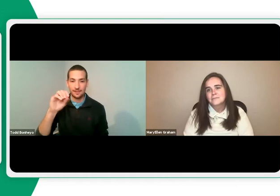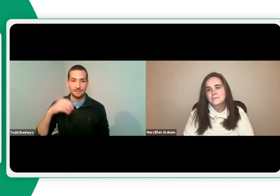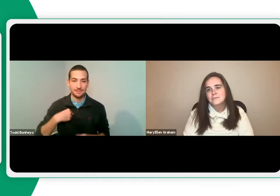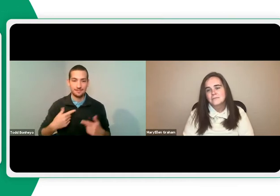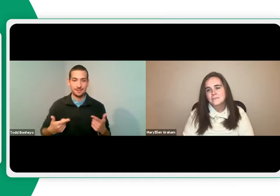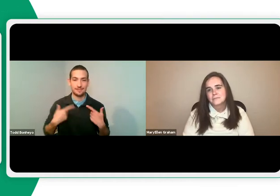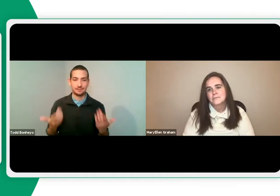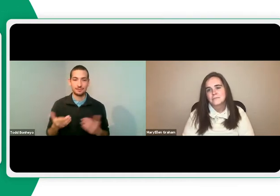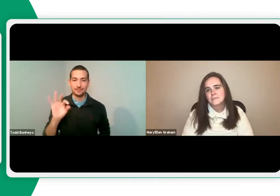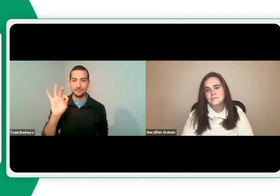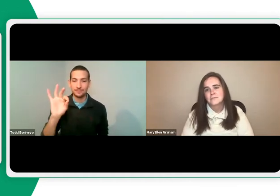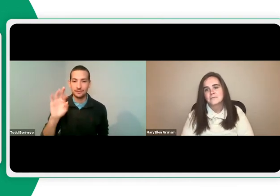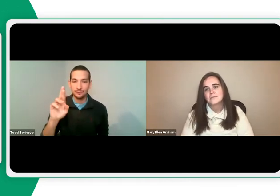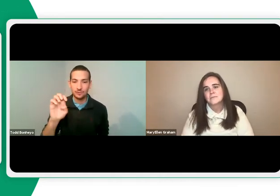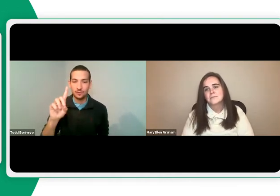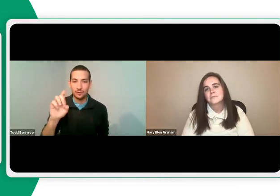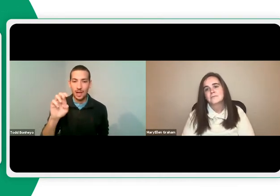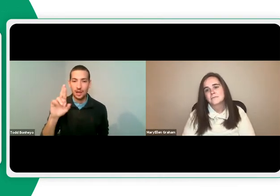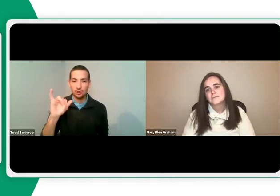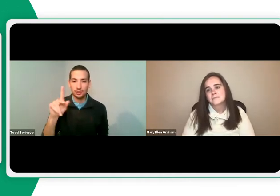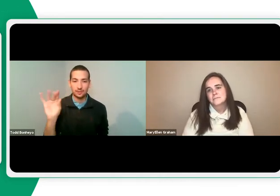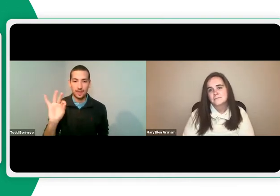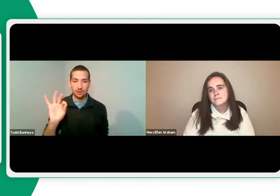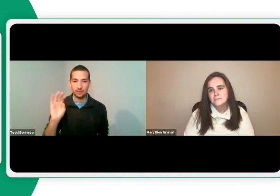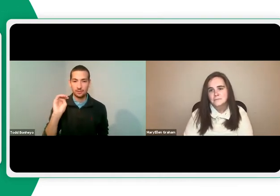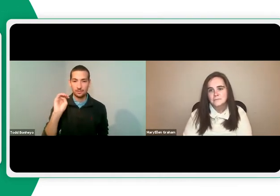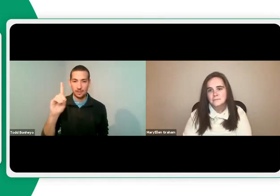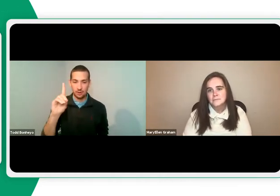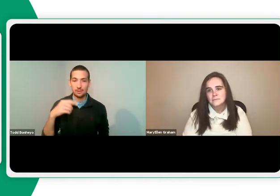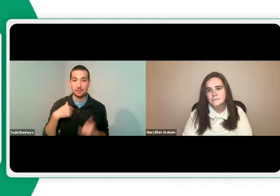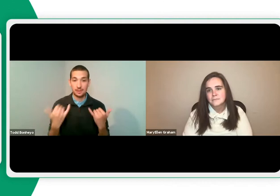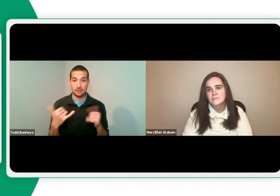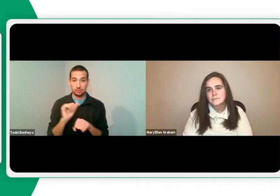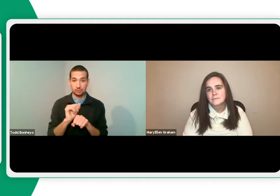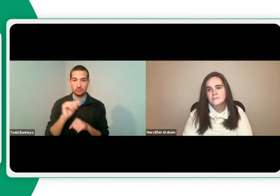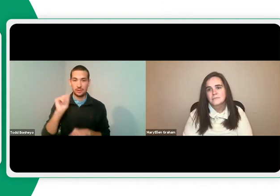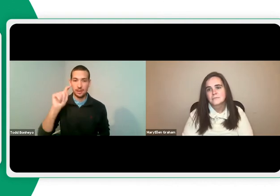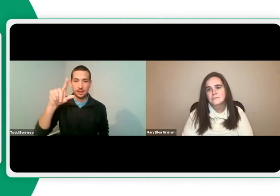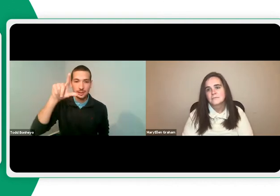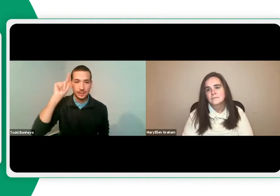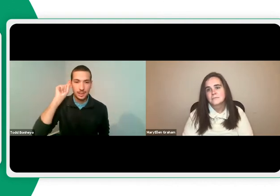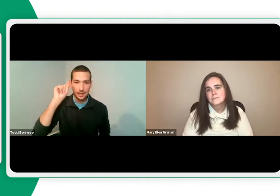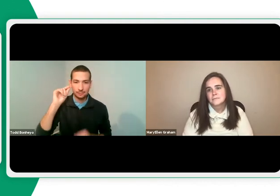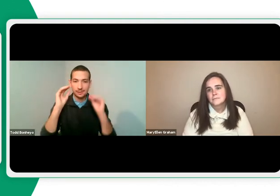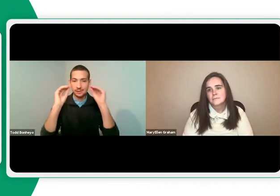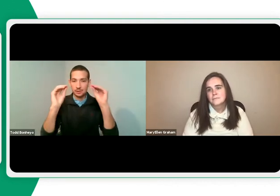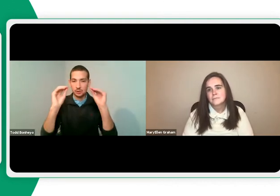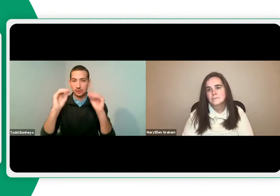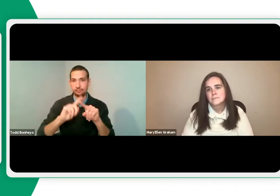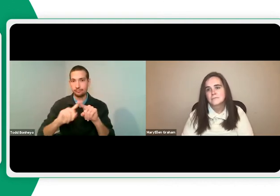Hi, good evening. I'm Todd Bonello. And I'm here in Frederick, Maryland. I currently work at Gallaudet